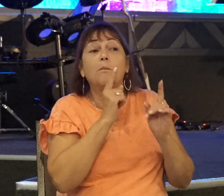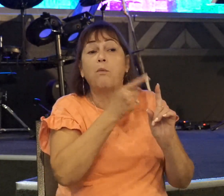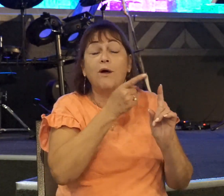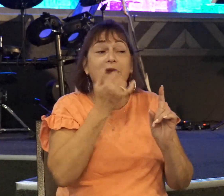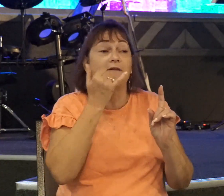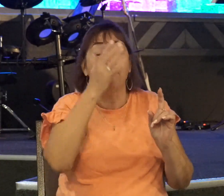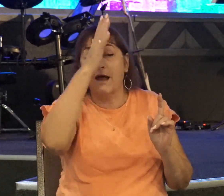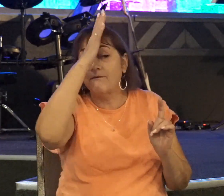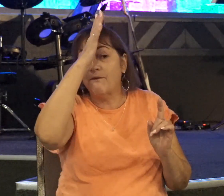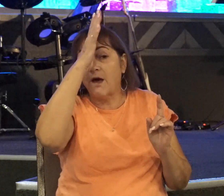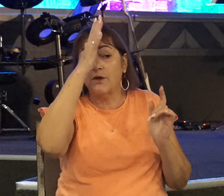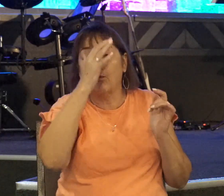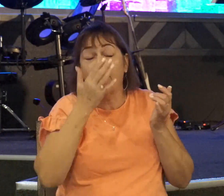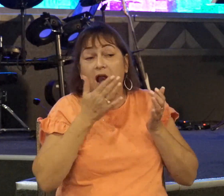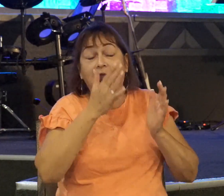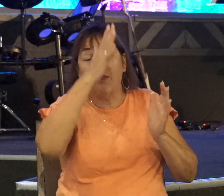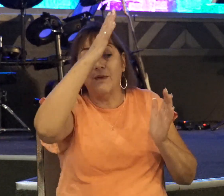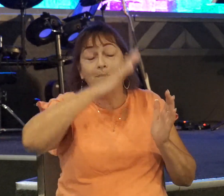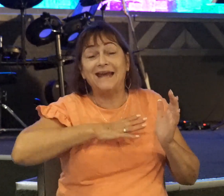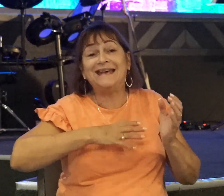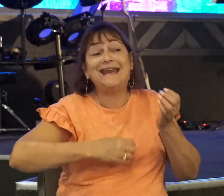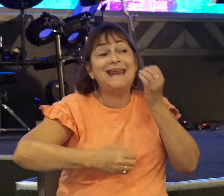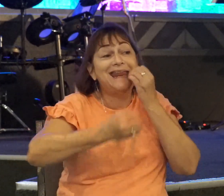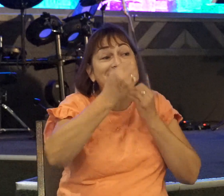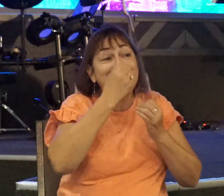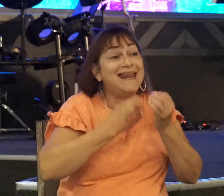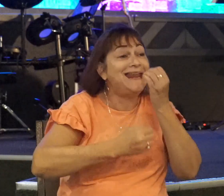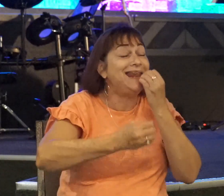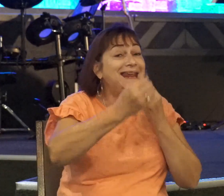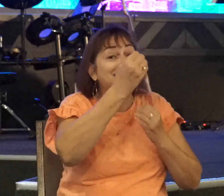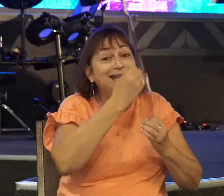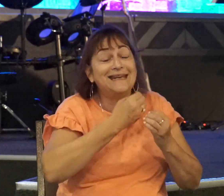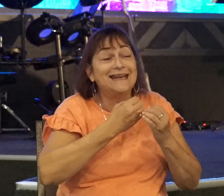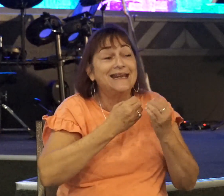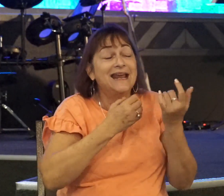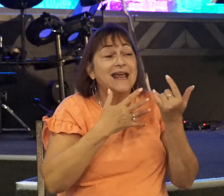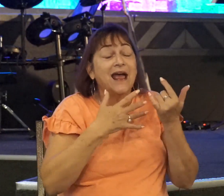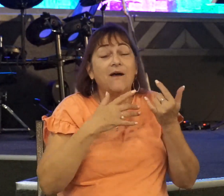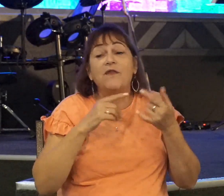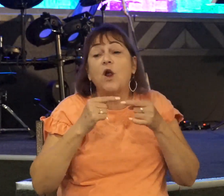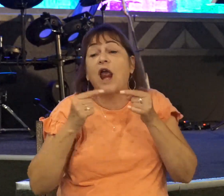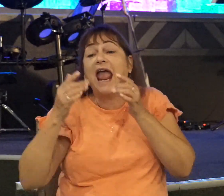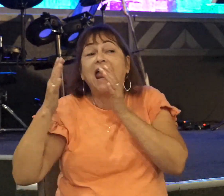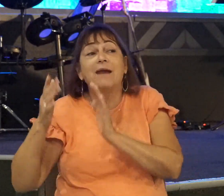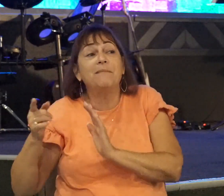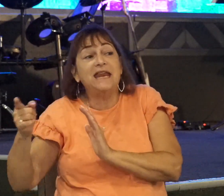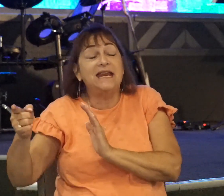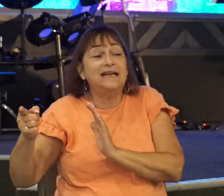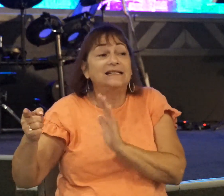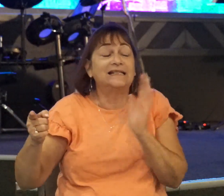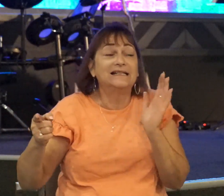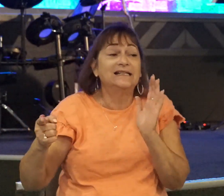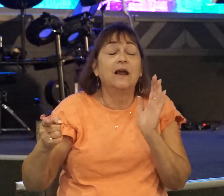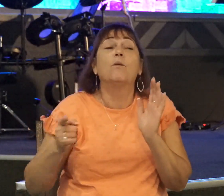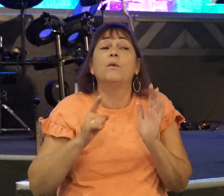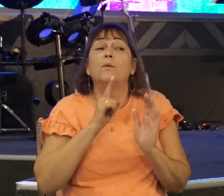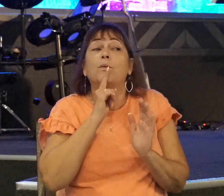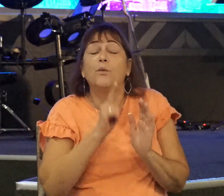father would have allowed the men to eat the food of their defeated enemies, we would have really whooped them.